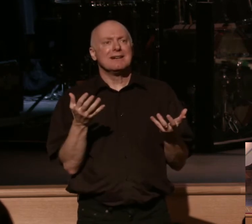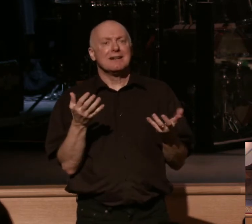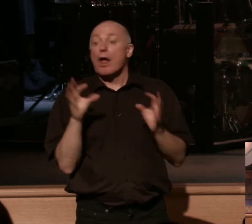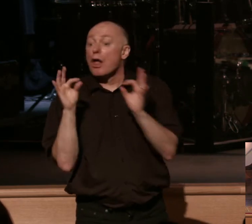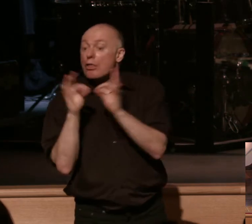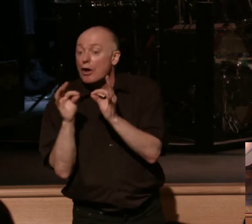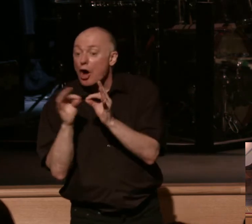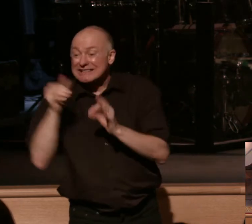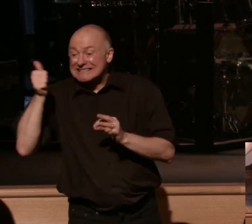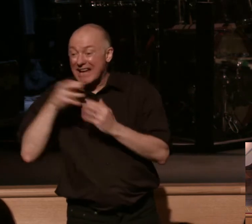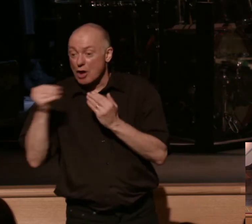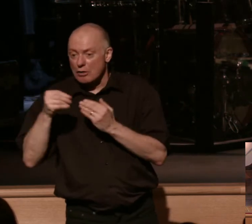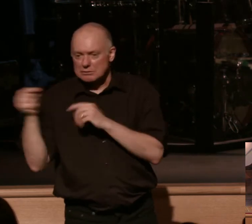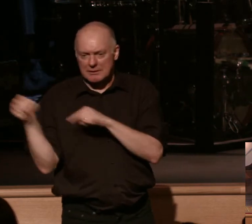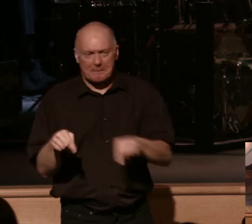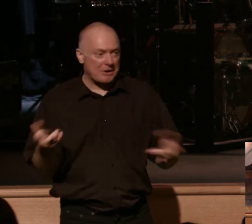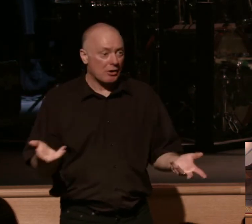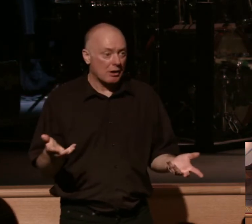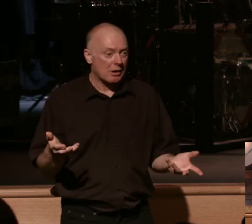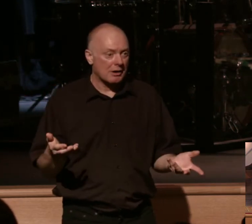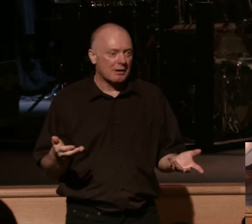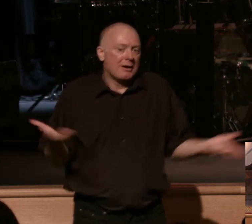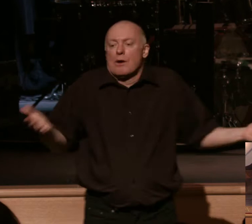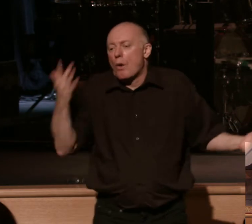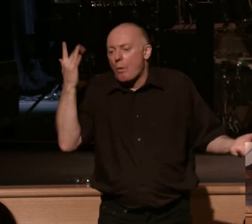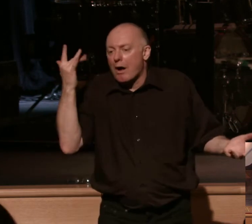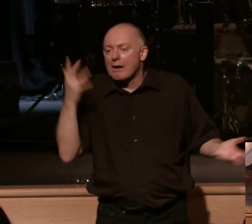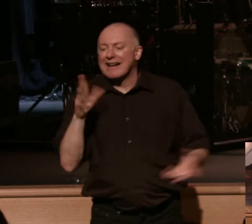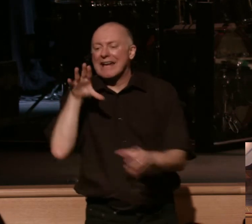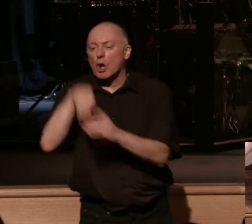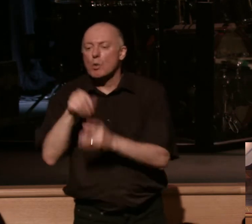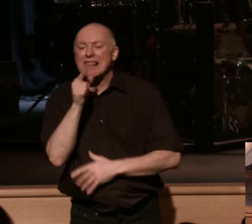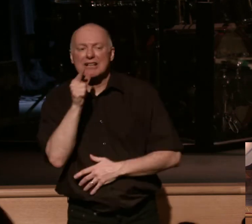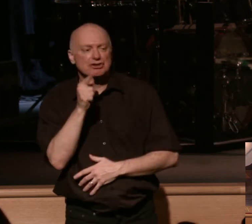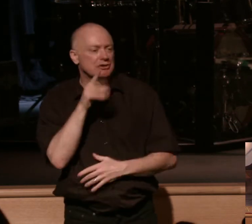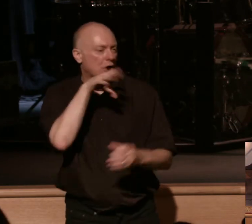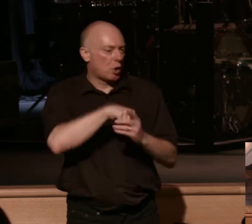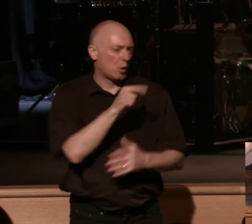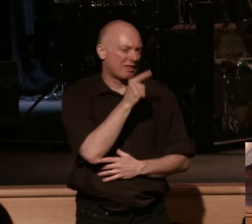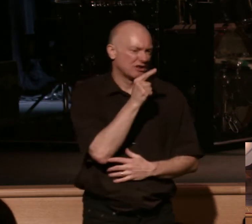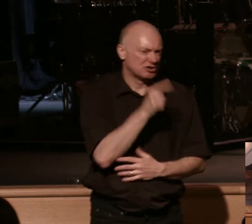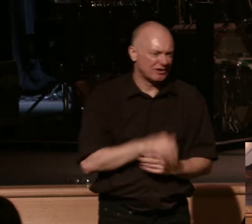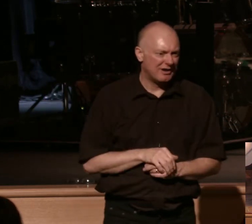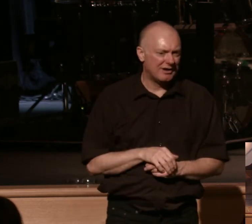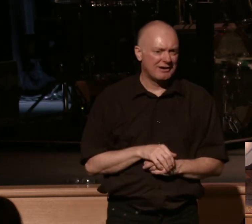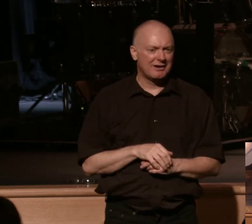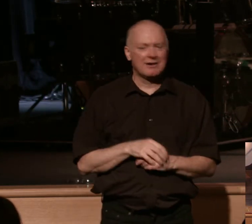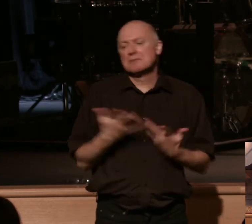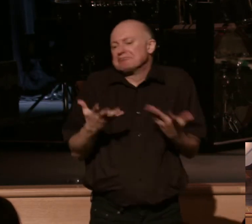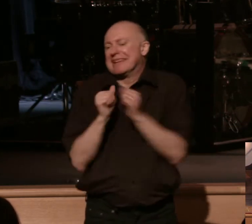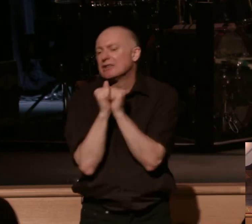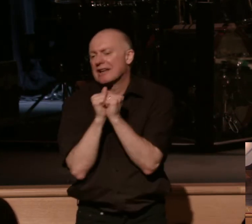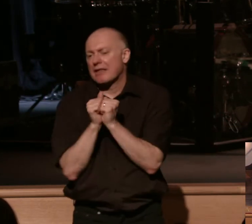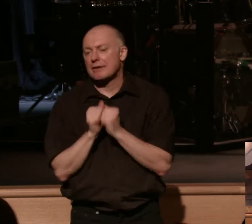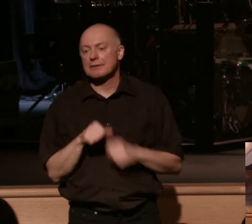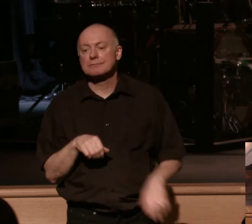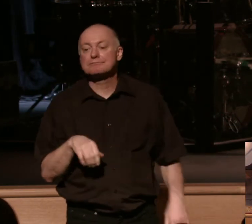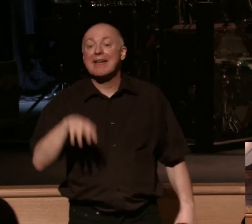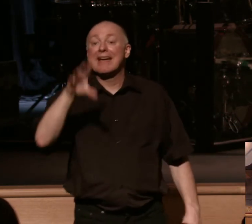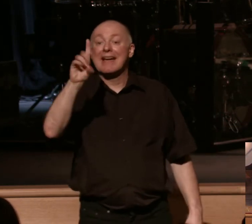Saturday is $10 only because it's gonna be lunch, okay? So you get lunch and you get together for that. Daniel is also speaking at